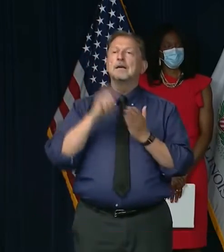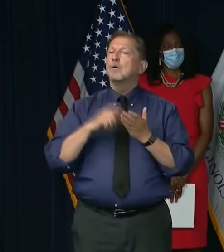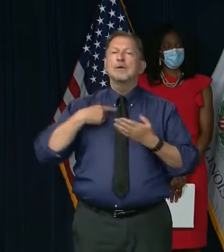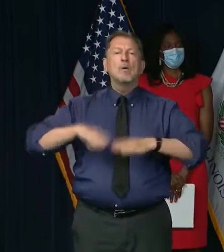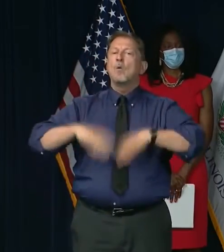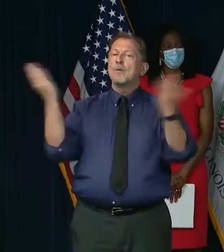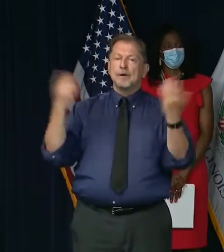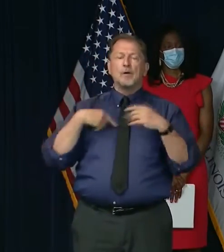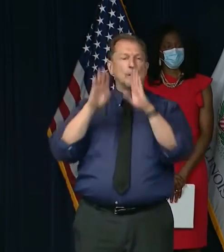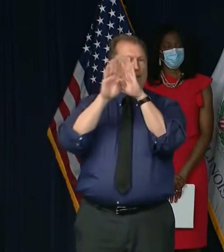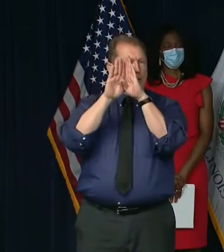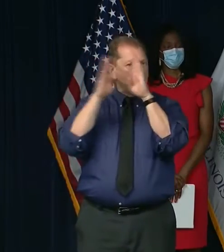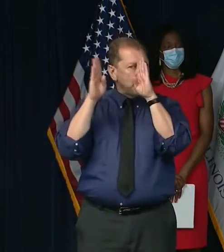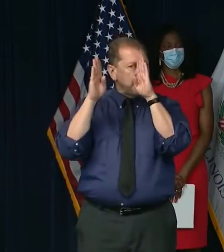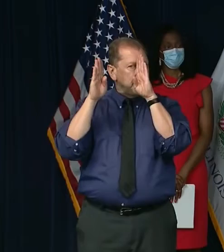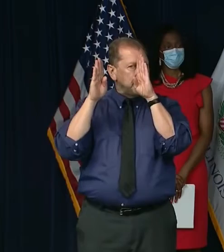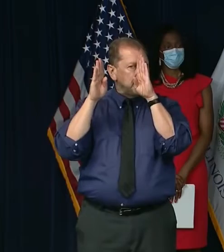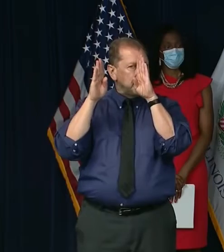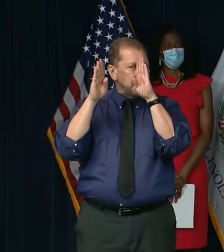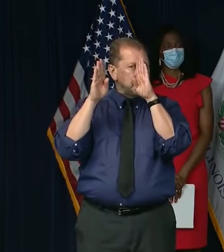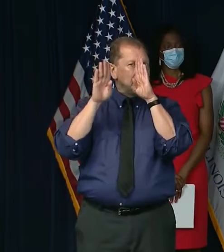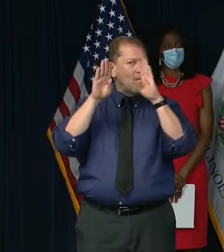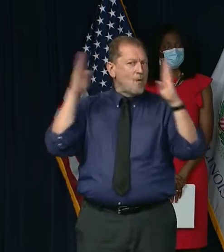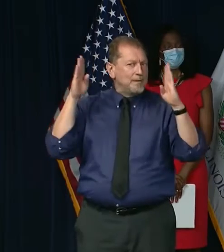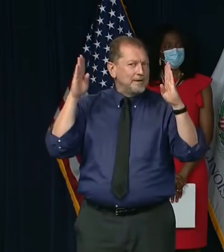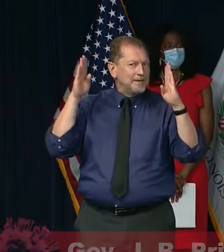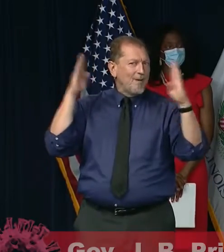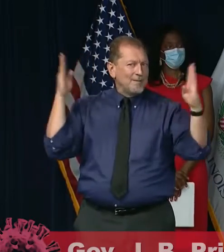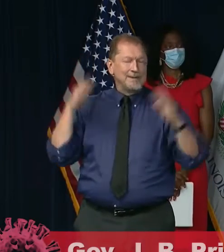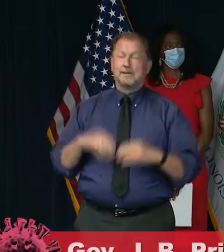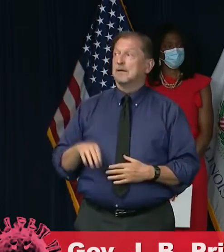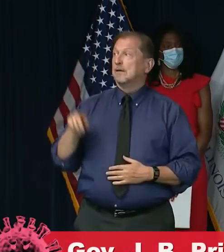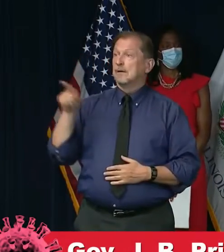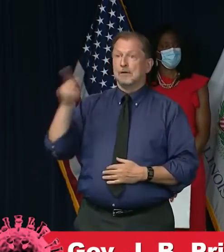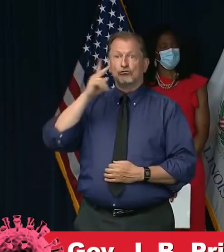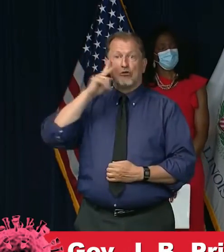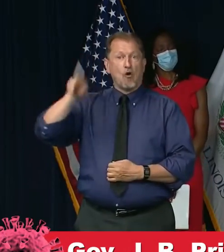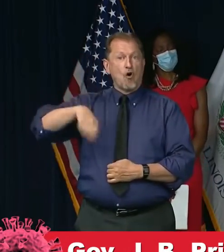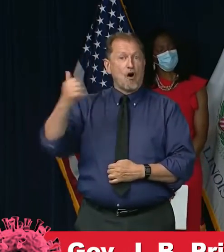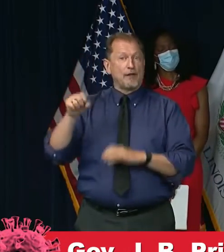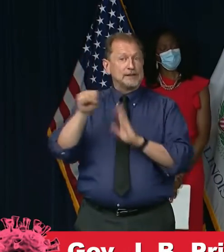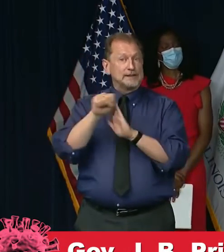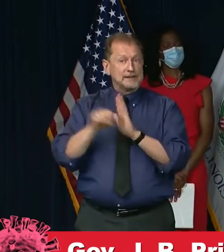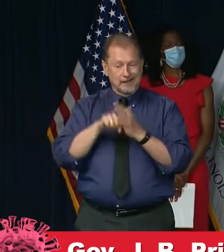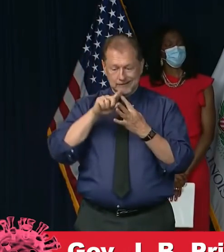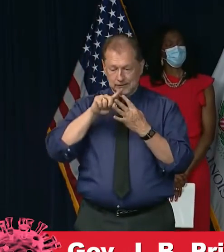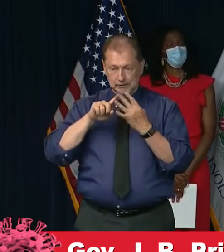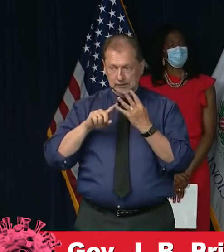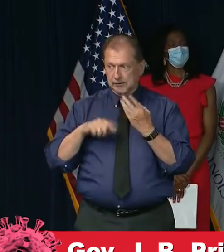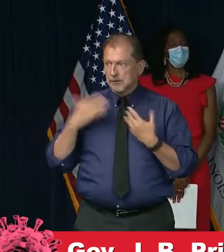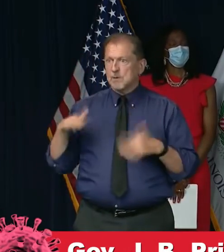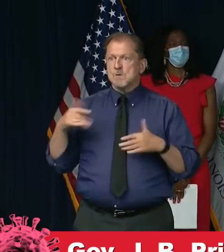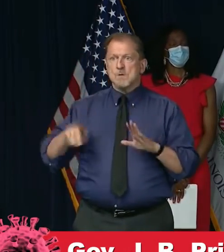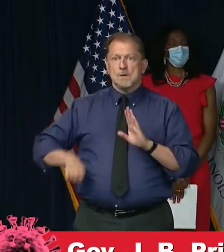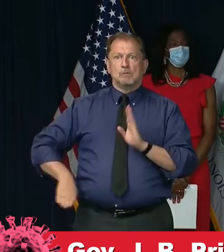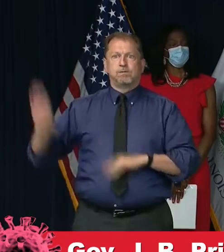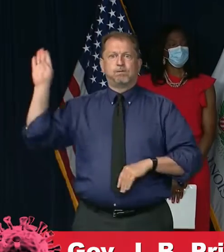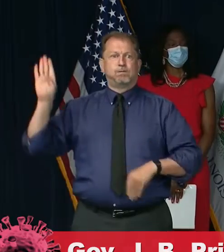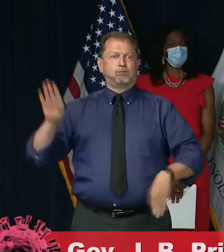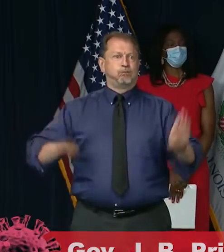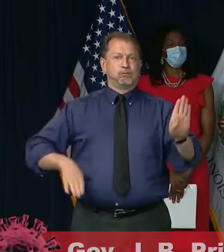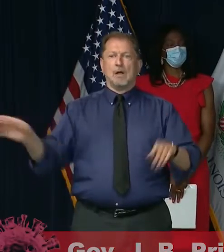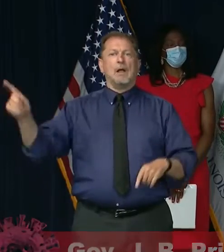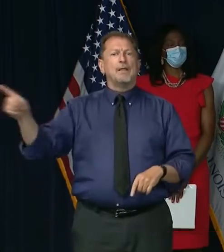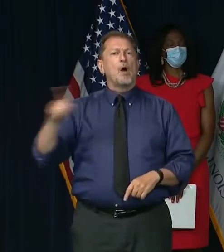fashion. The states where you see these massive hikes have most often really opened